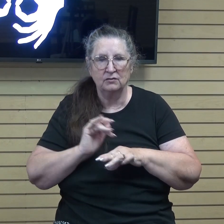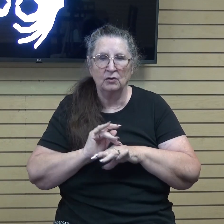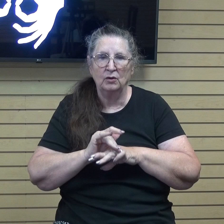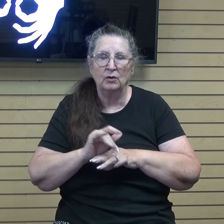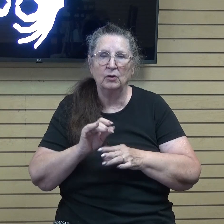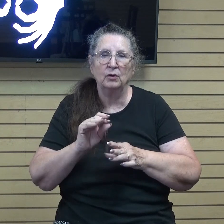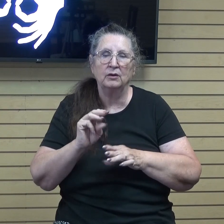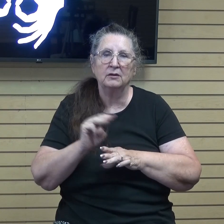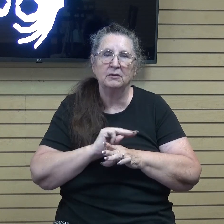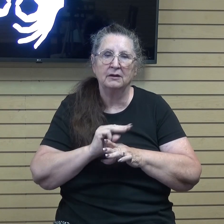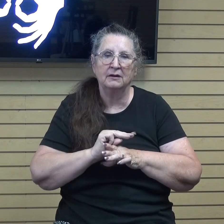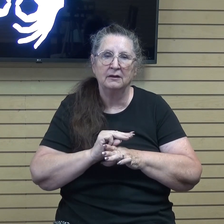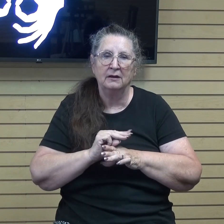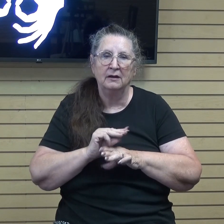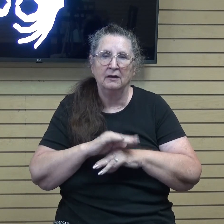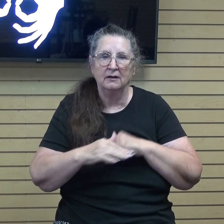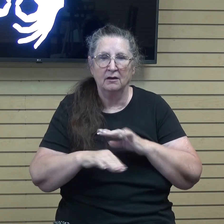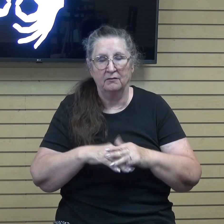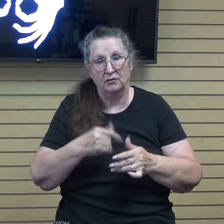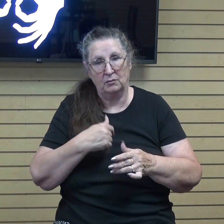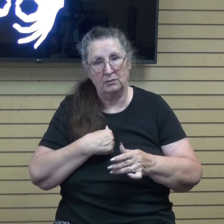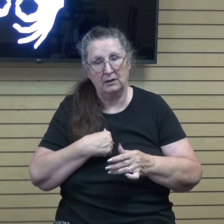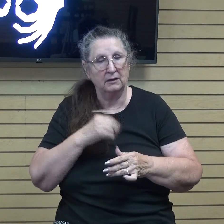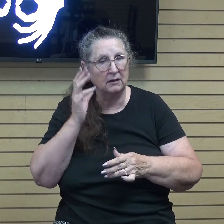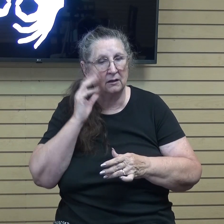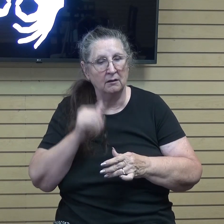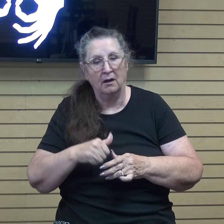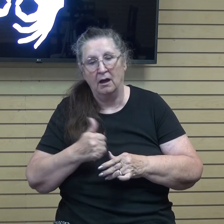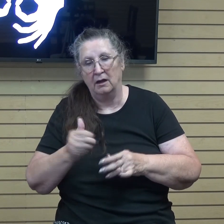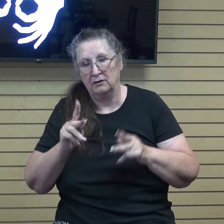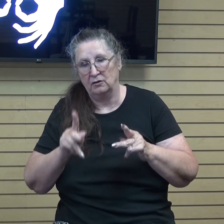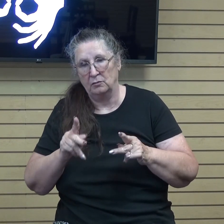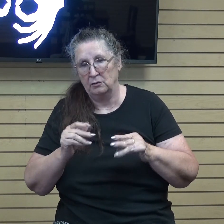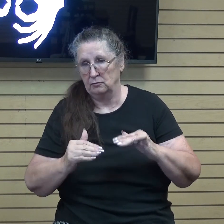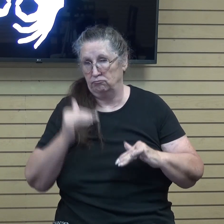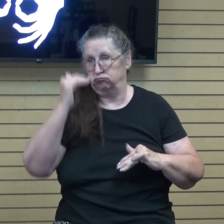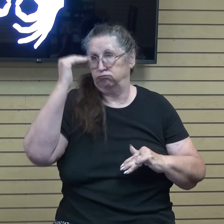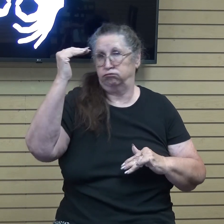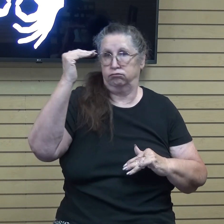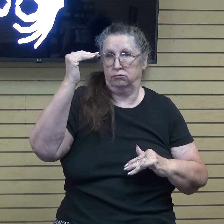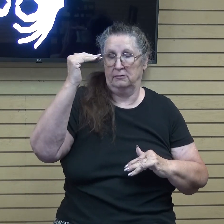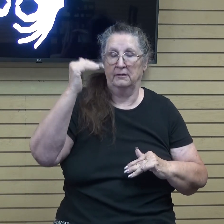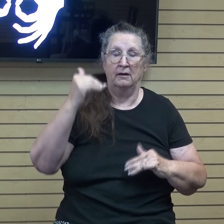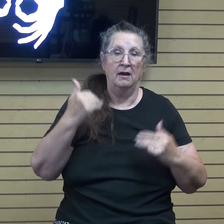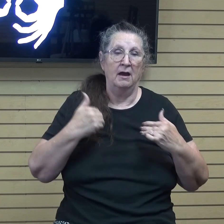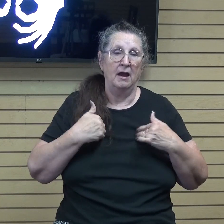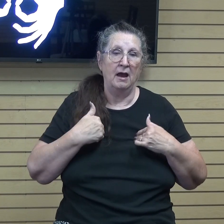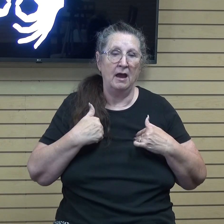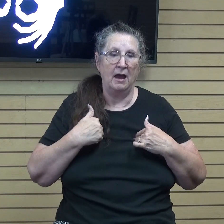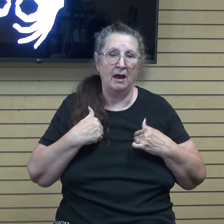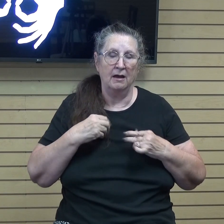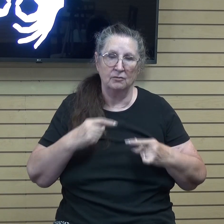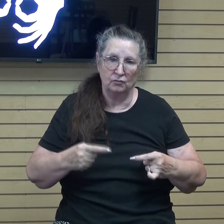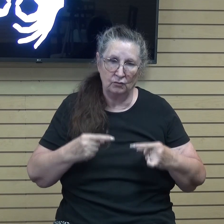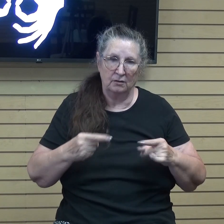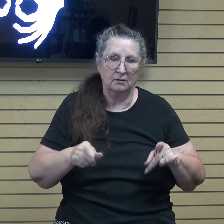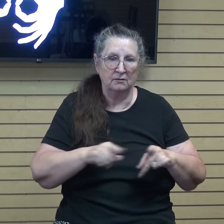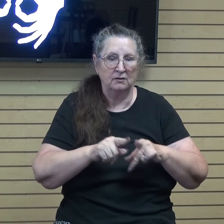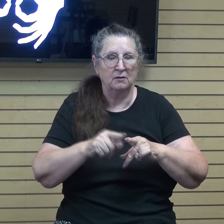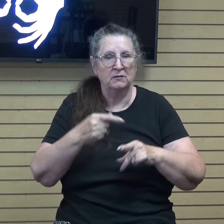me to hear that somebody else of that stature had the same struggle. I guess